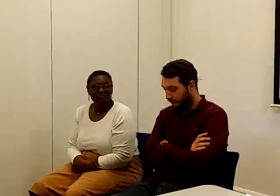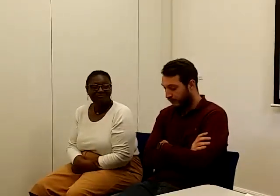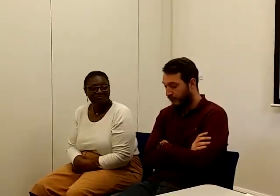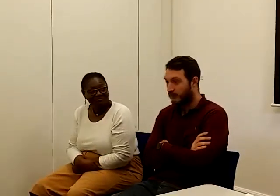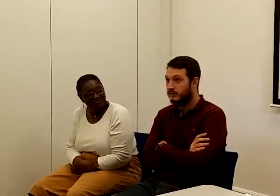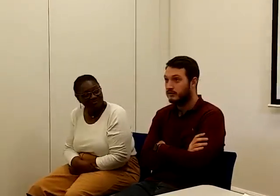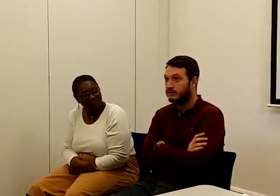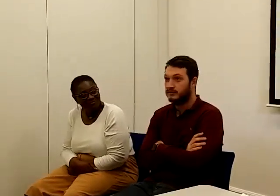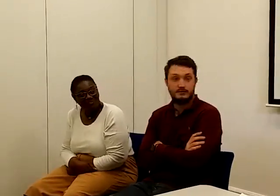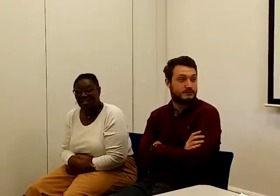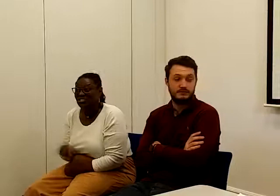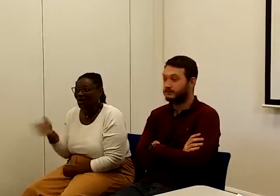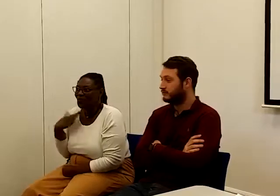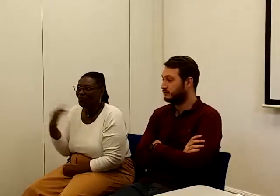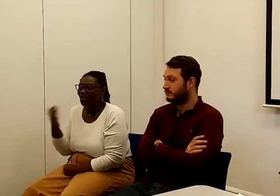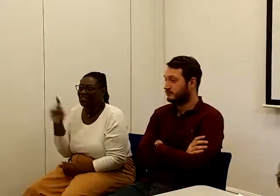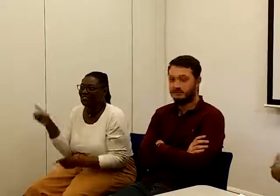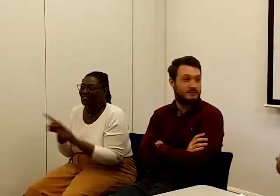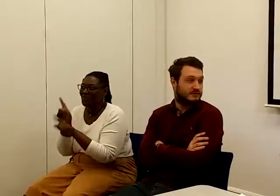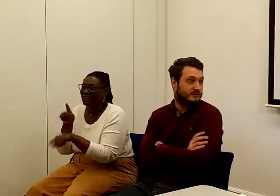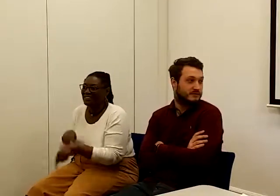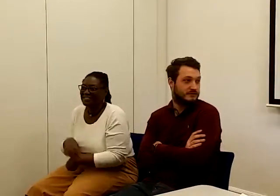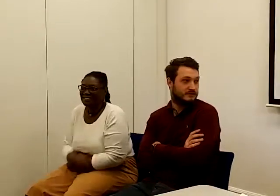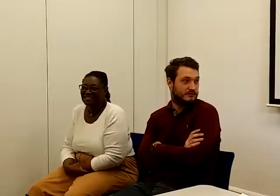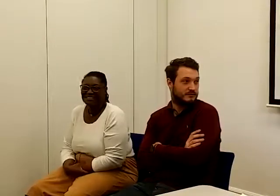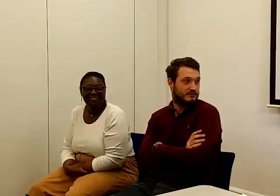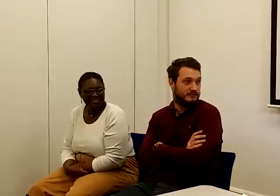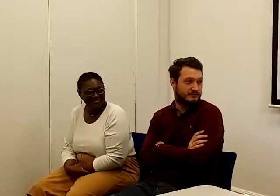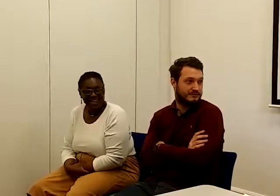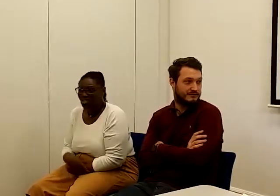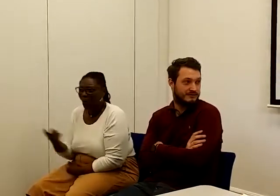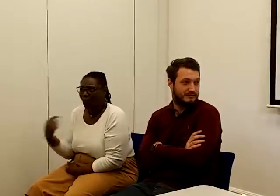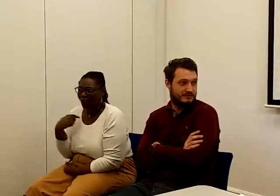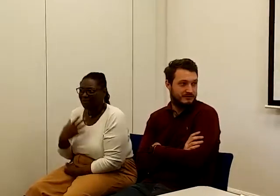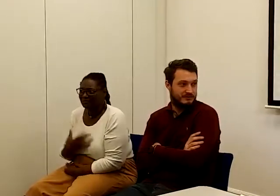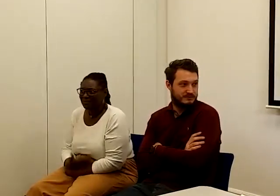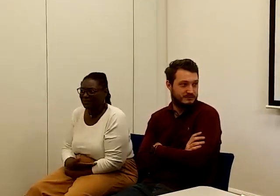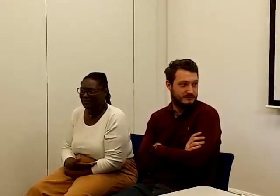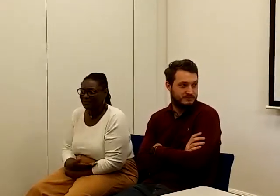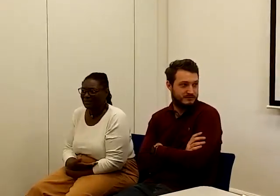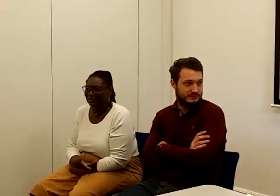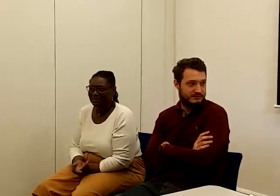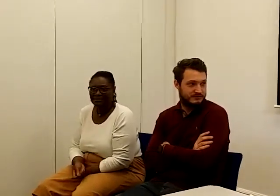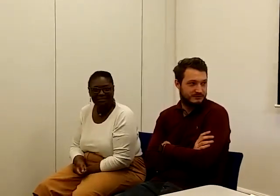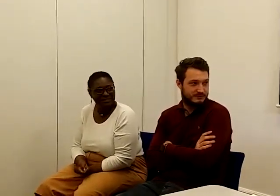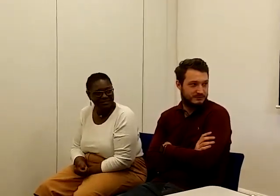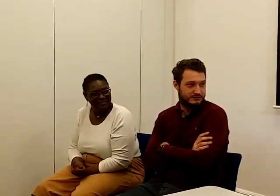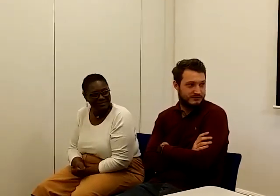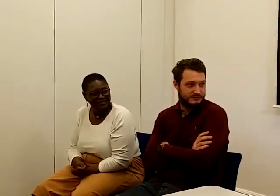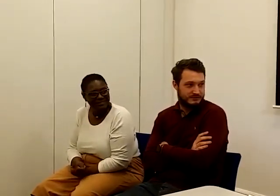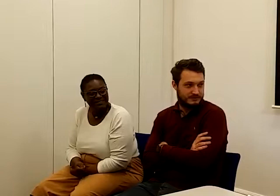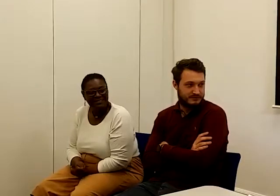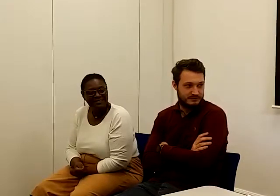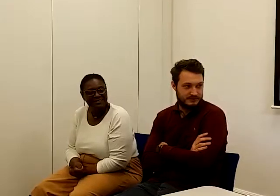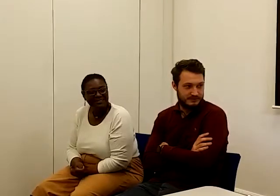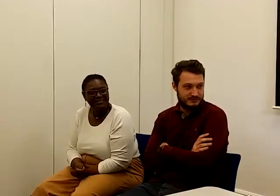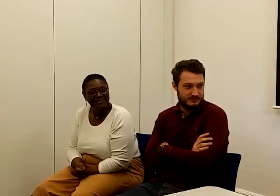Don't all volunteer at once. Don't point at me. Don't I've got the workshop. So